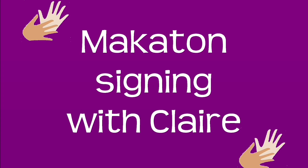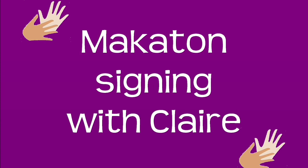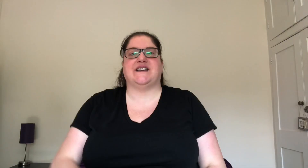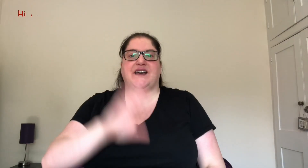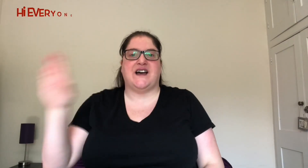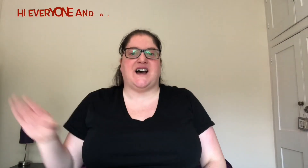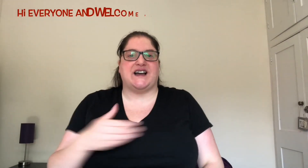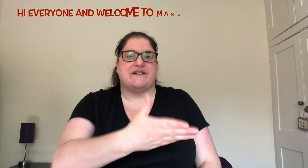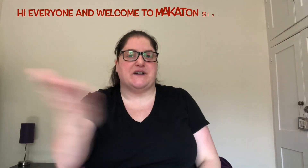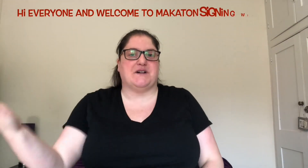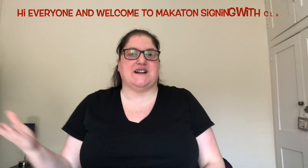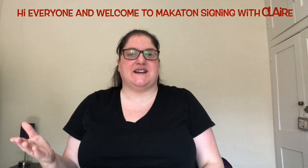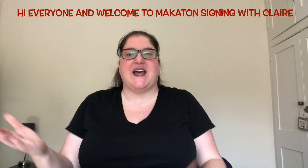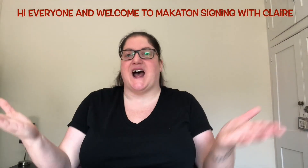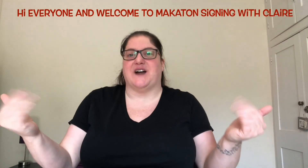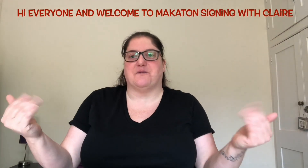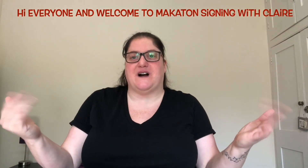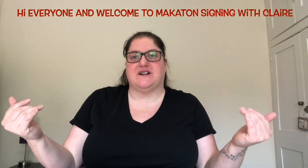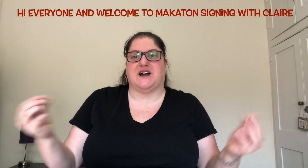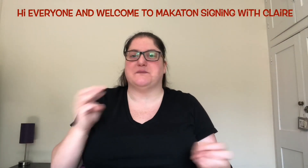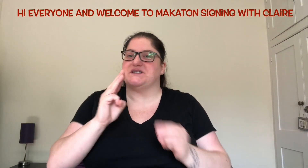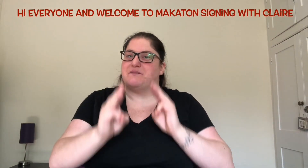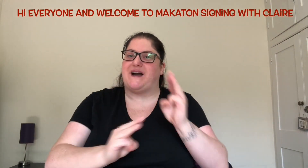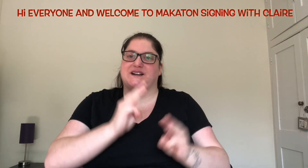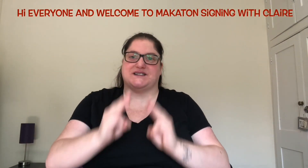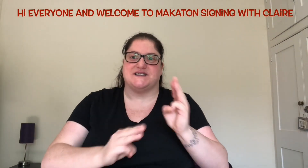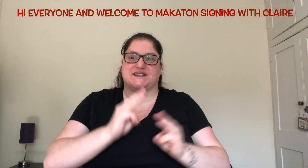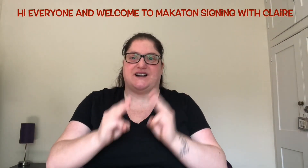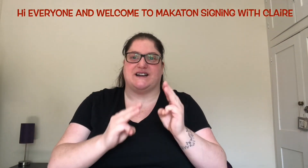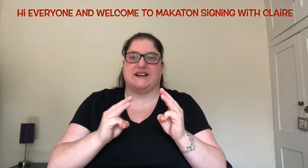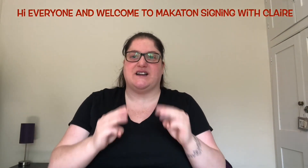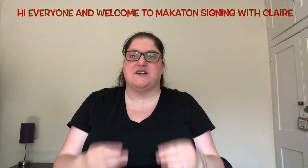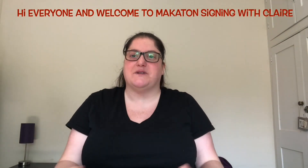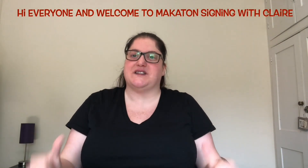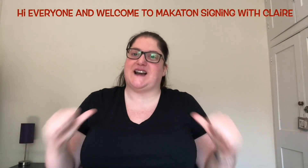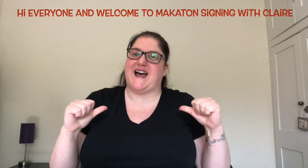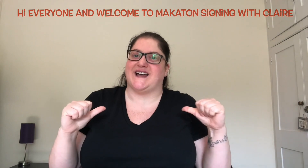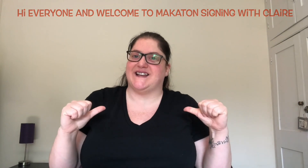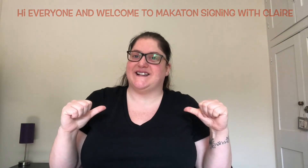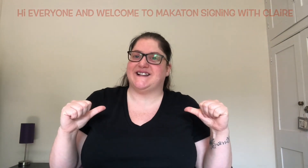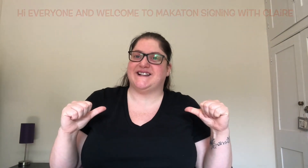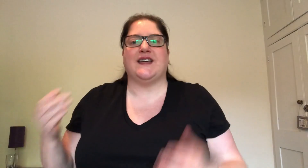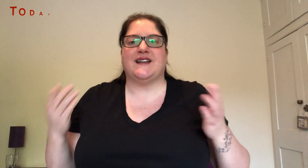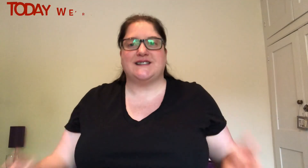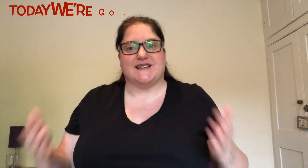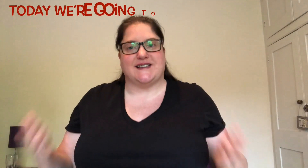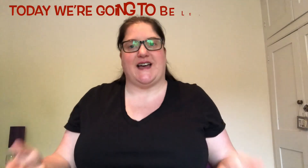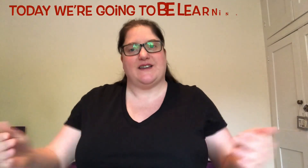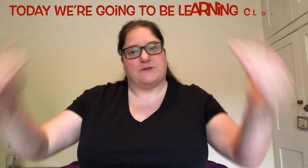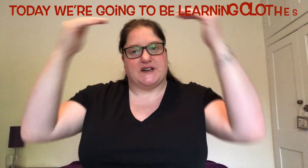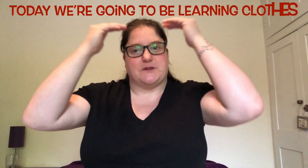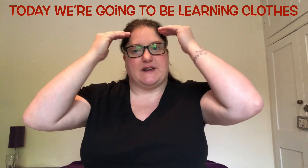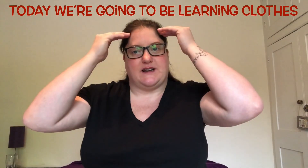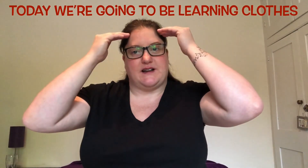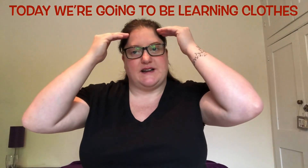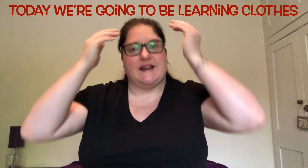Hi everyone and welcome to Mackerton Signing with Clare. Today we're going to be learning